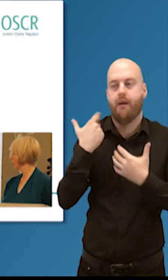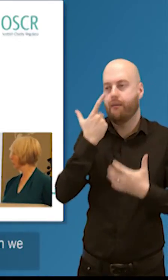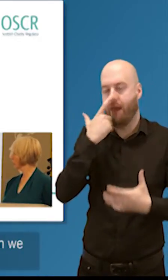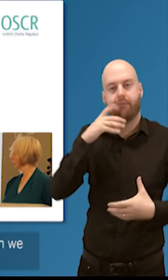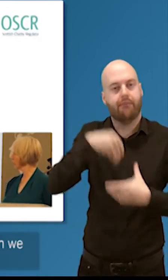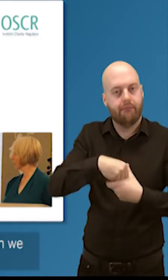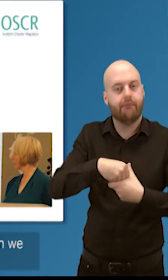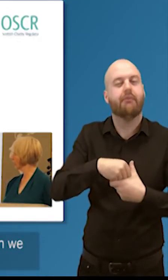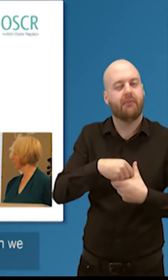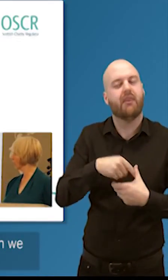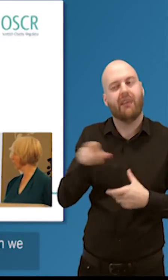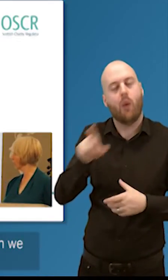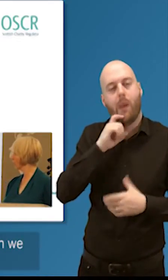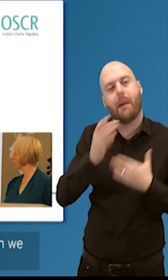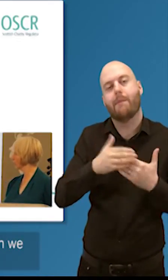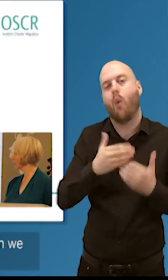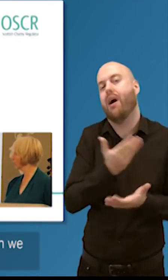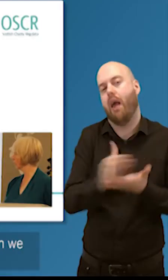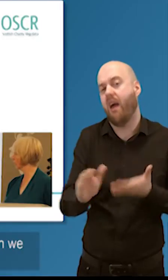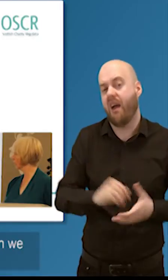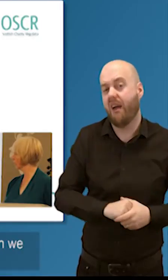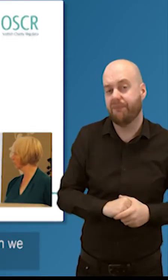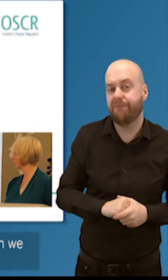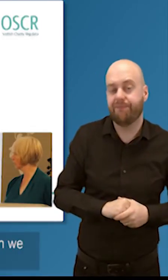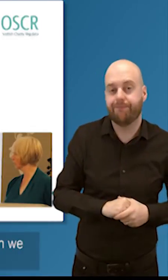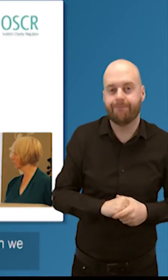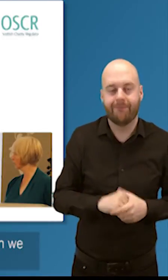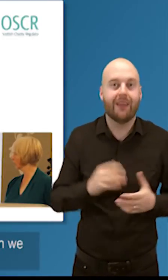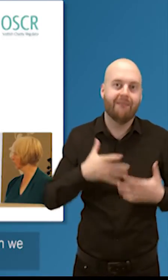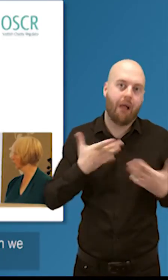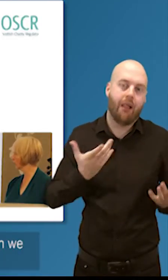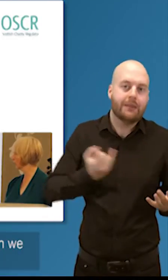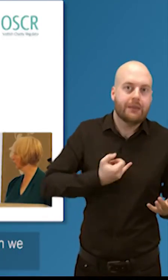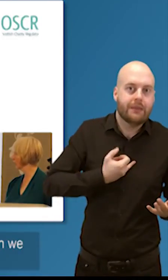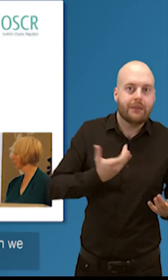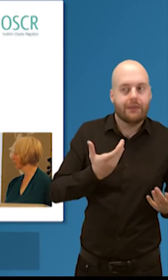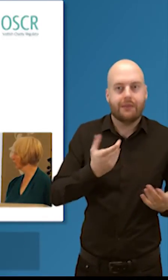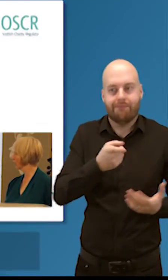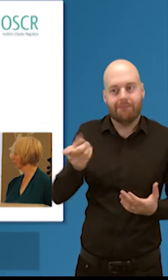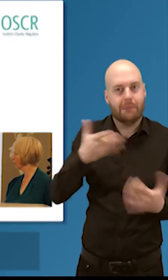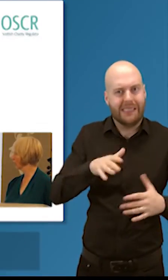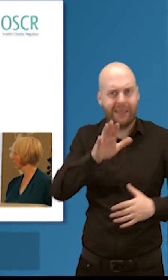have we got a particular time frame on when we think we'll be have our updated inquiry policy